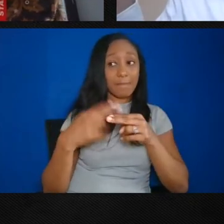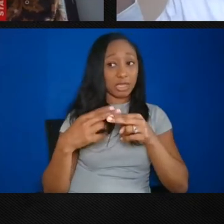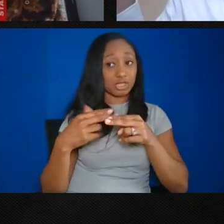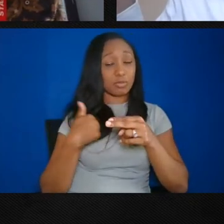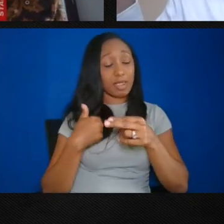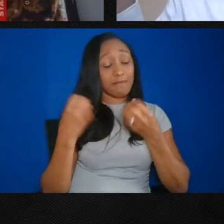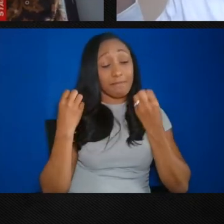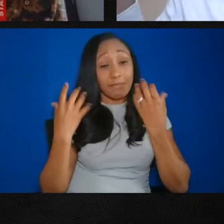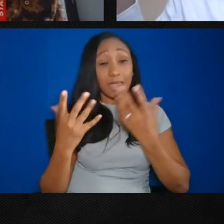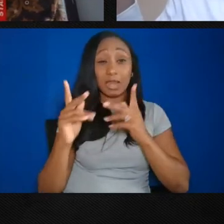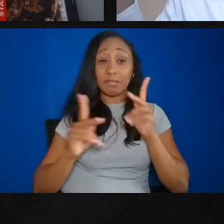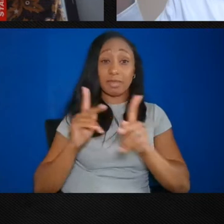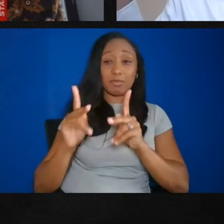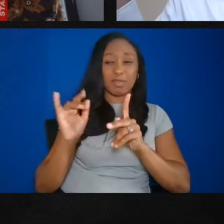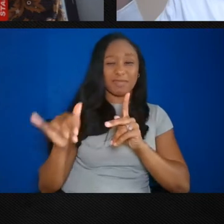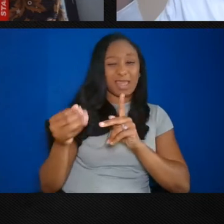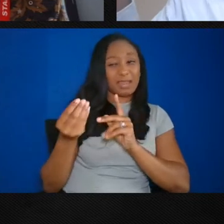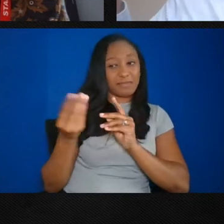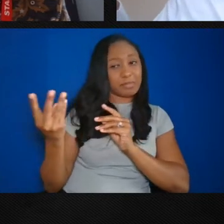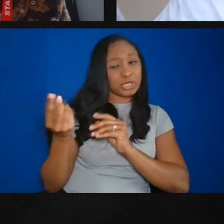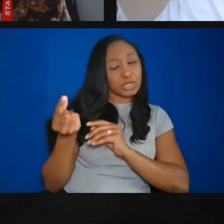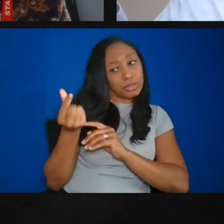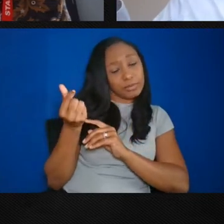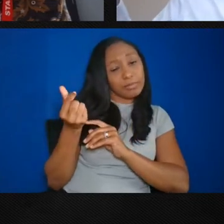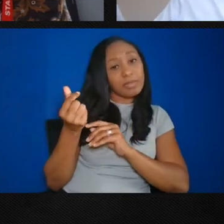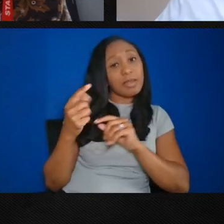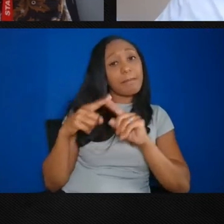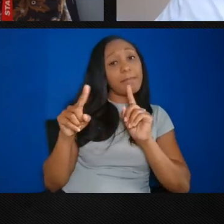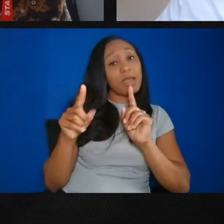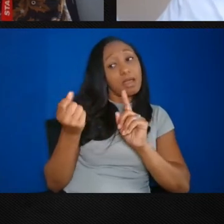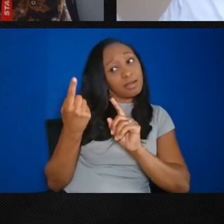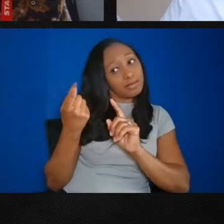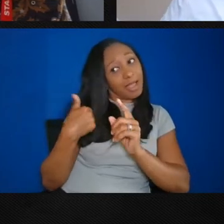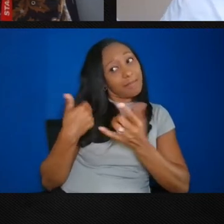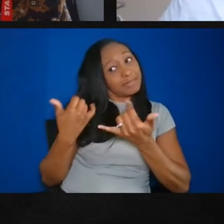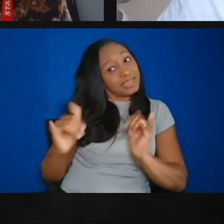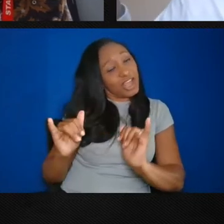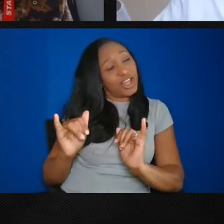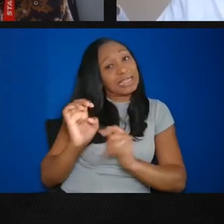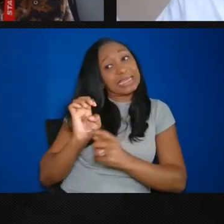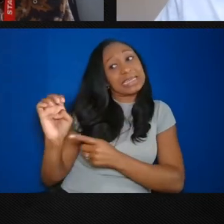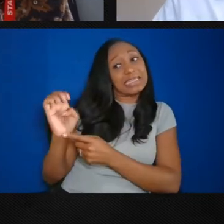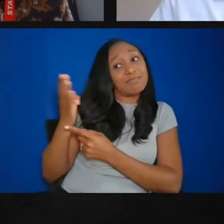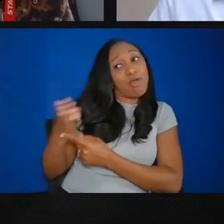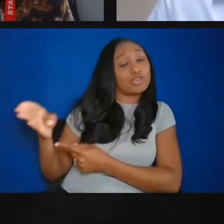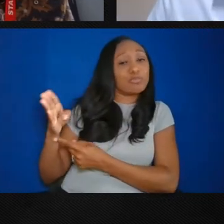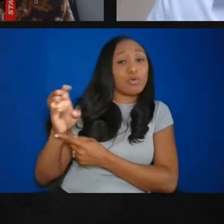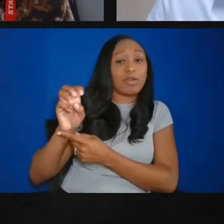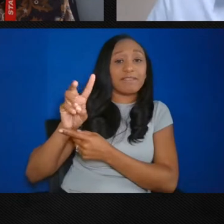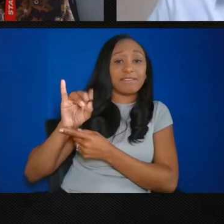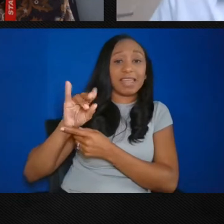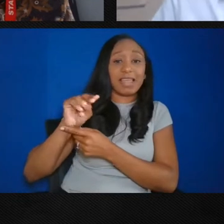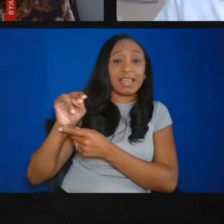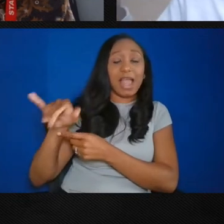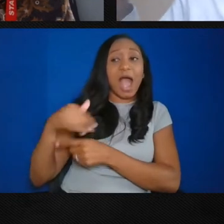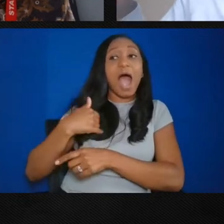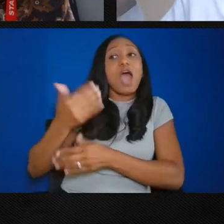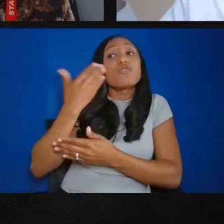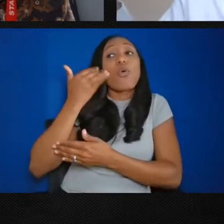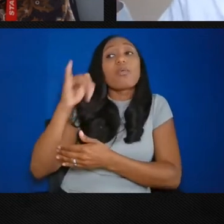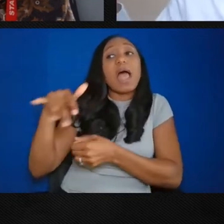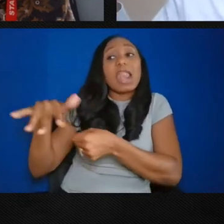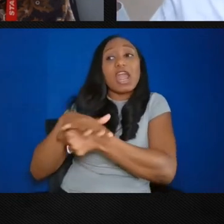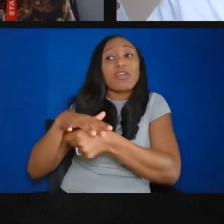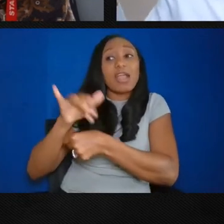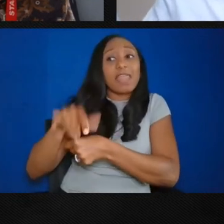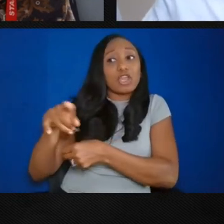of that material. Again, I'm still East Baltimore, Vinny, and I understand the Bon Secure area and